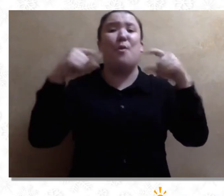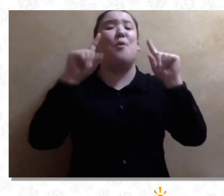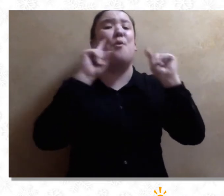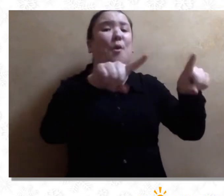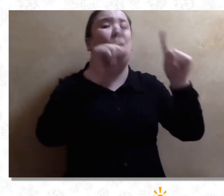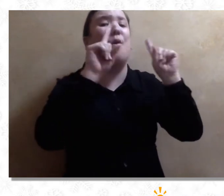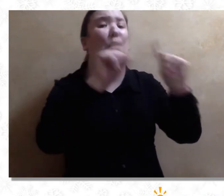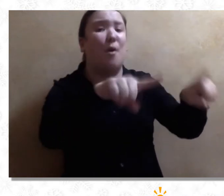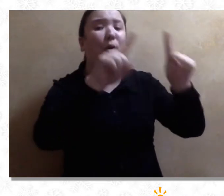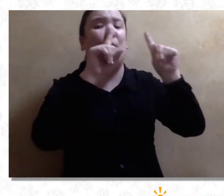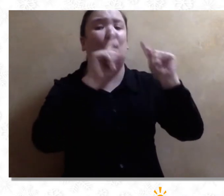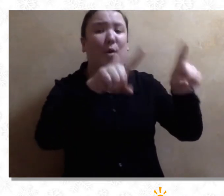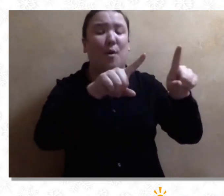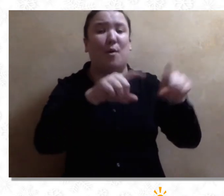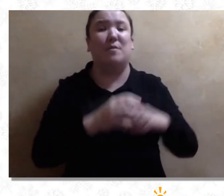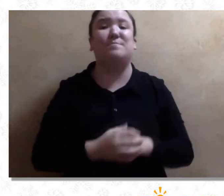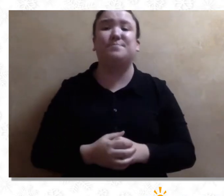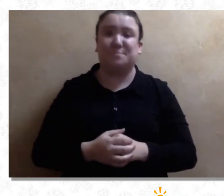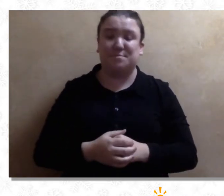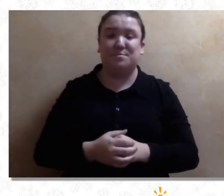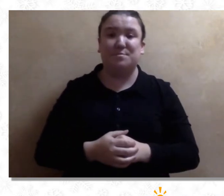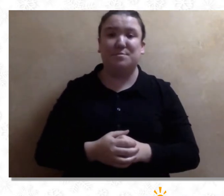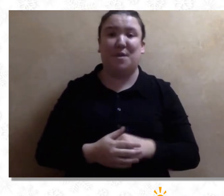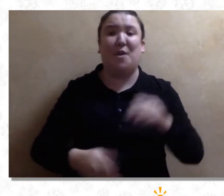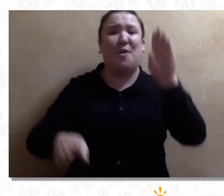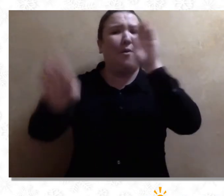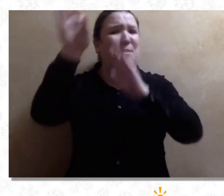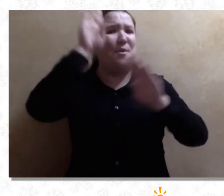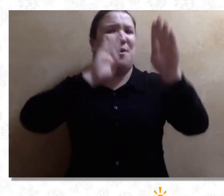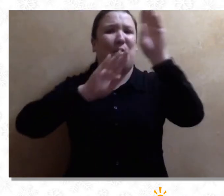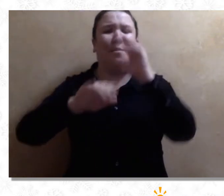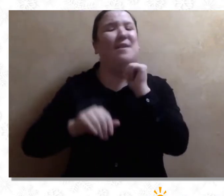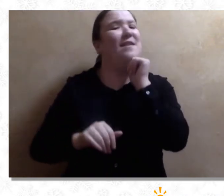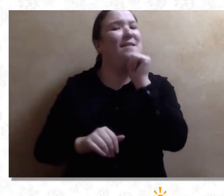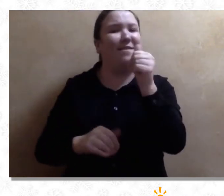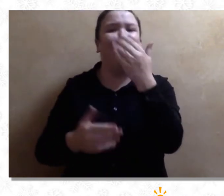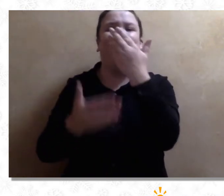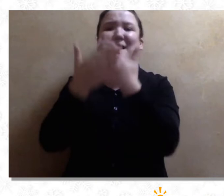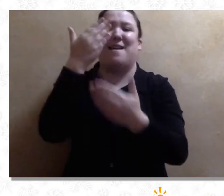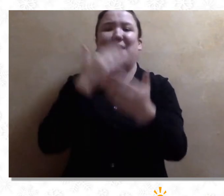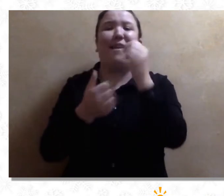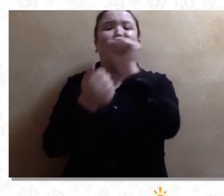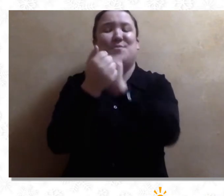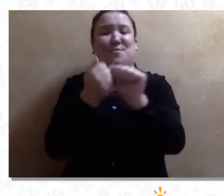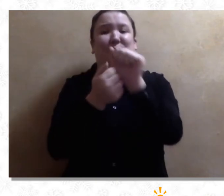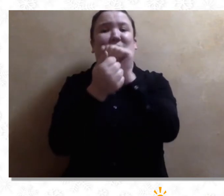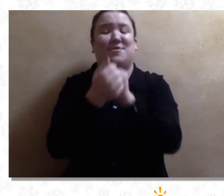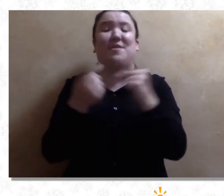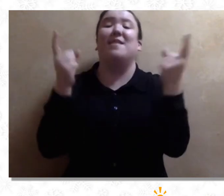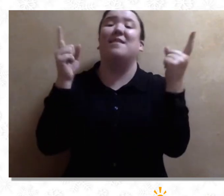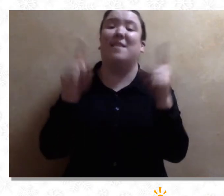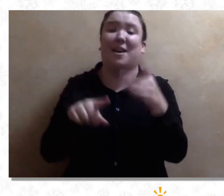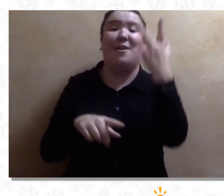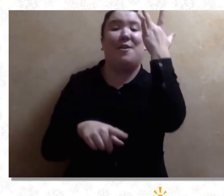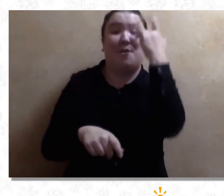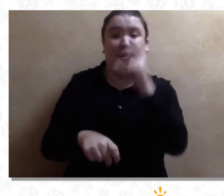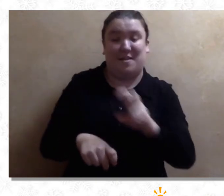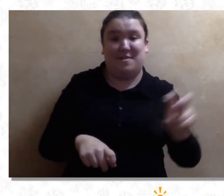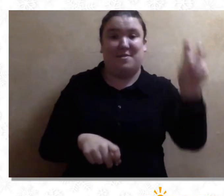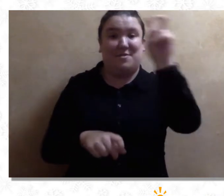run to the store. No need to worry, just wash hands, it's